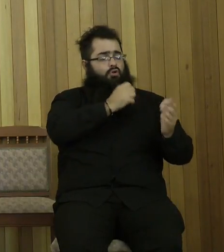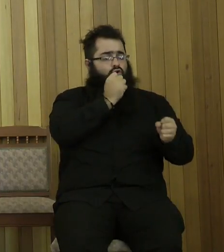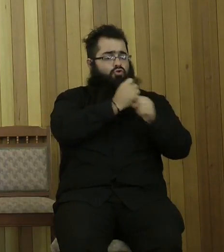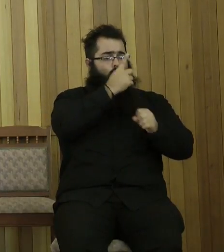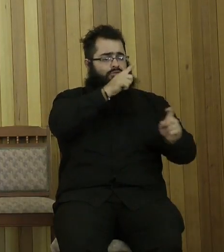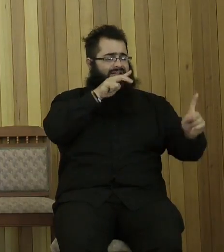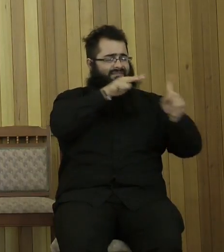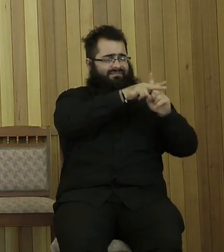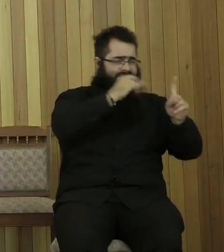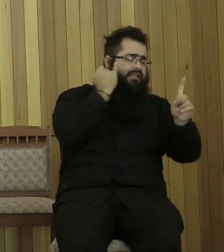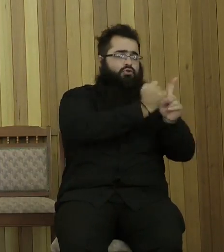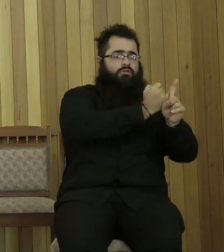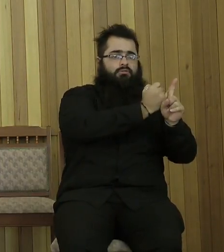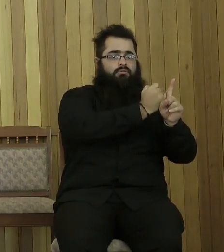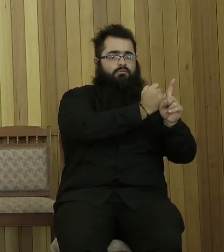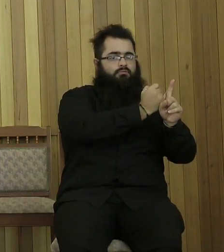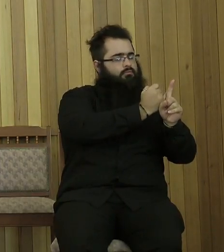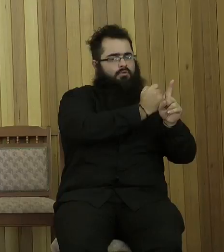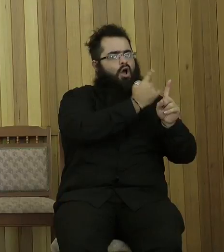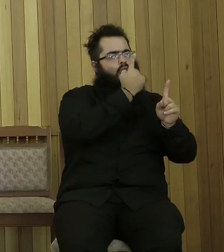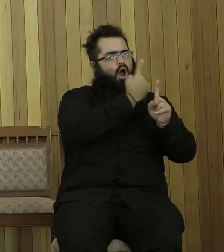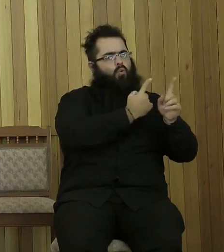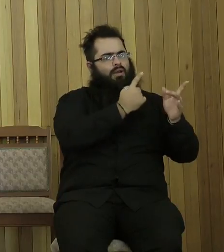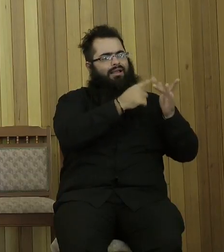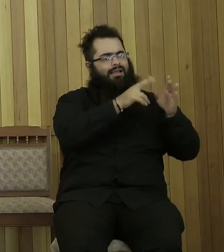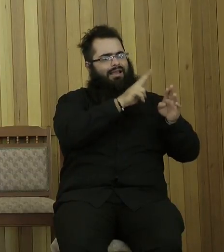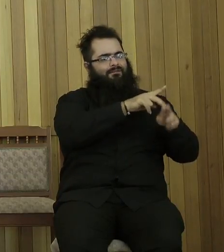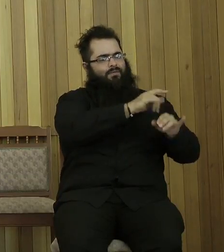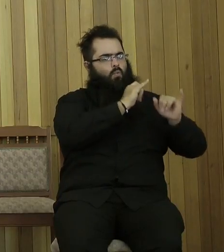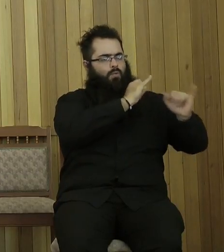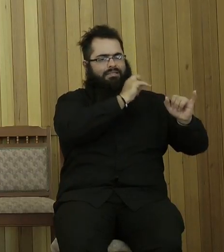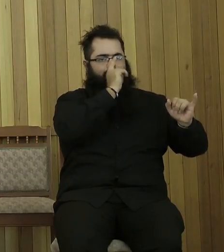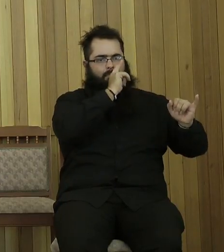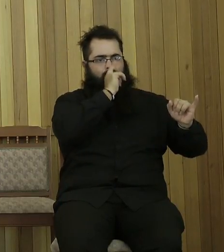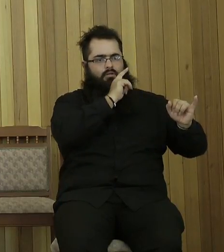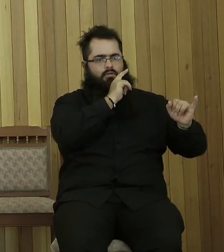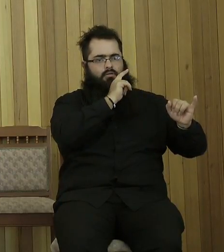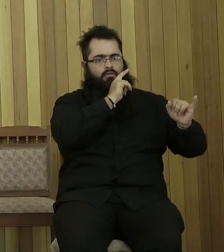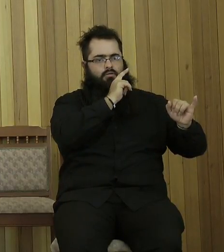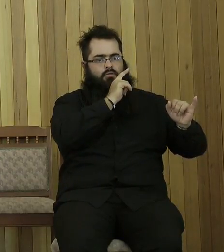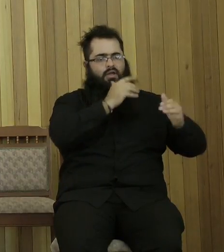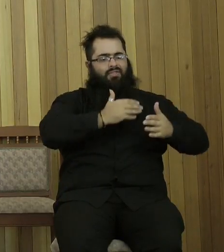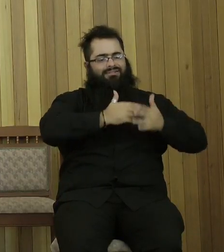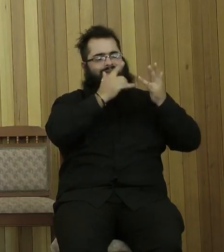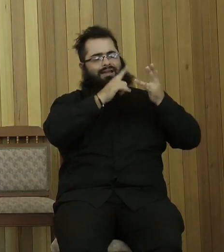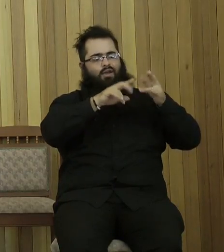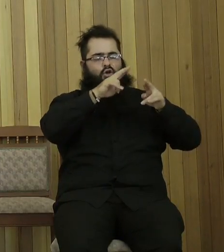of the persecution of His people by the wicked. Although the day of the Lord thing permeates the writings of the prophets,